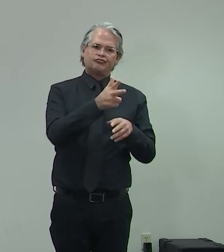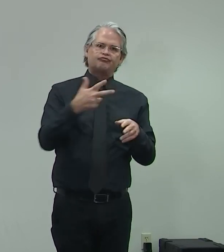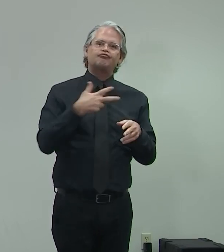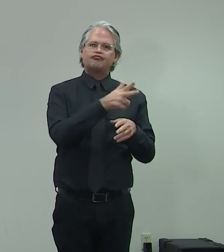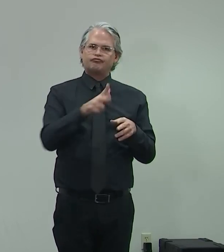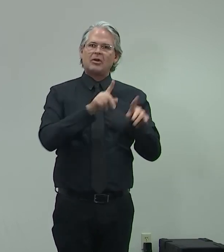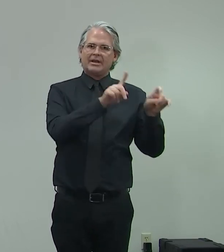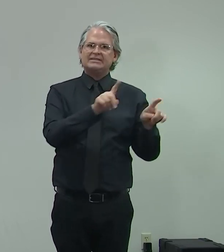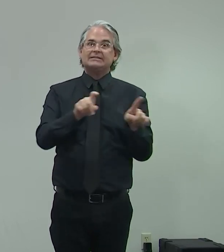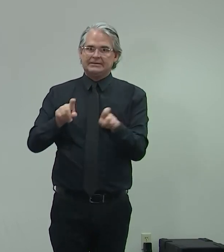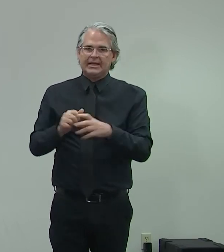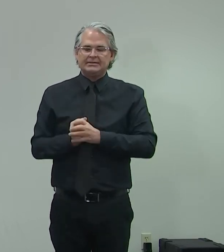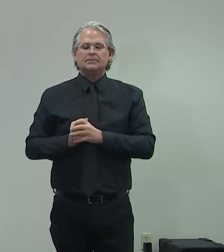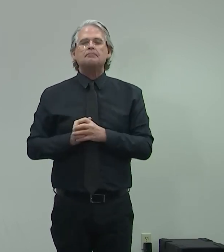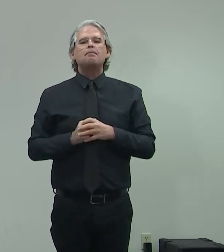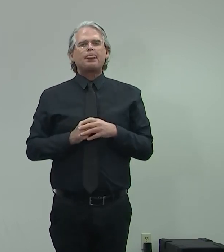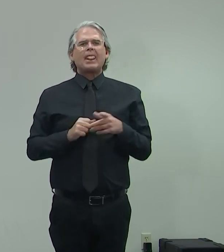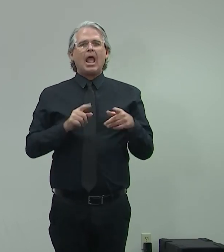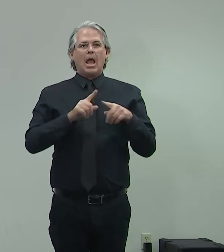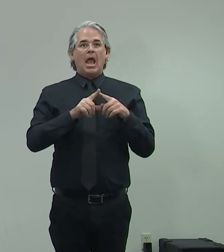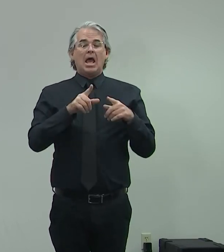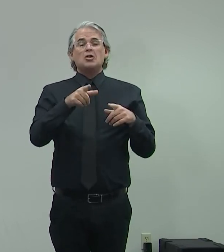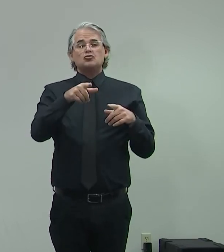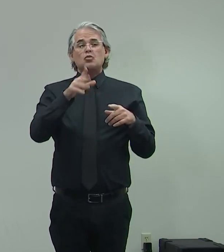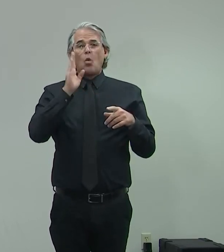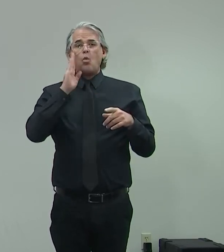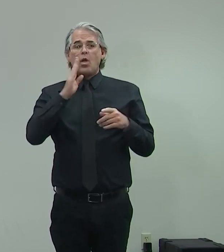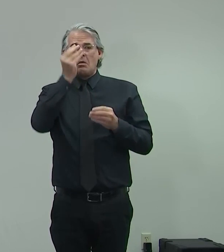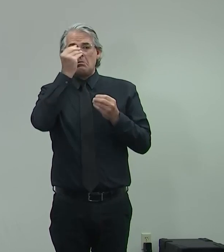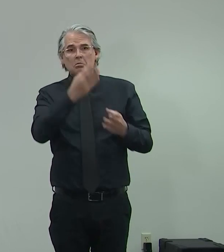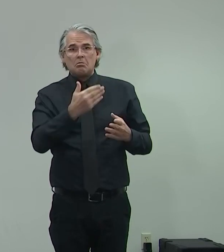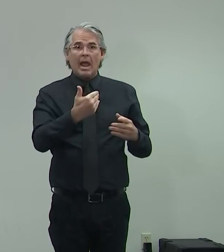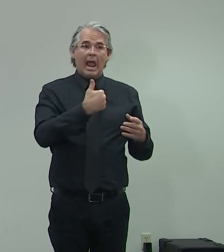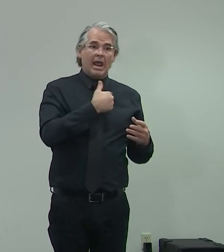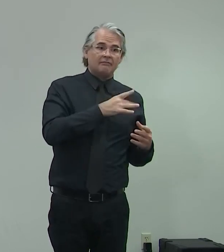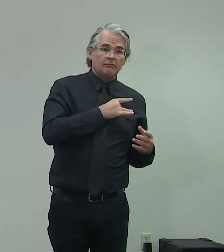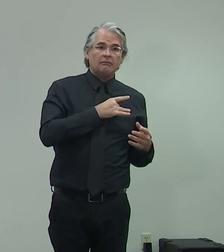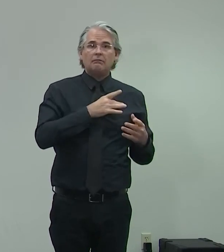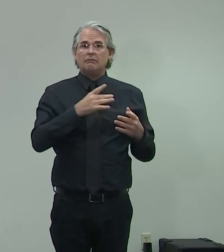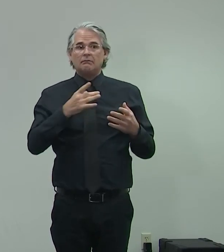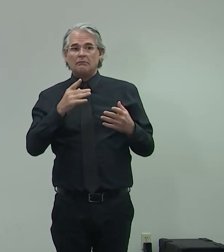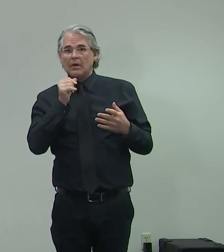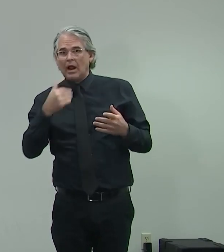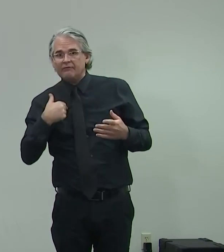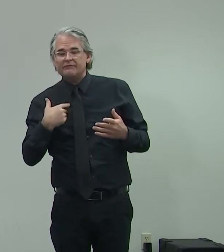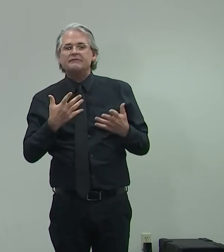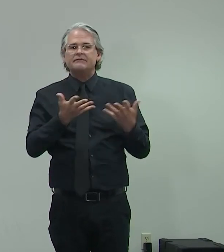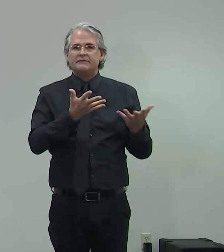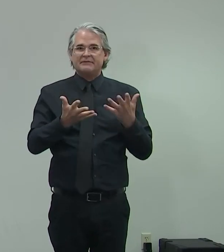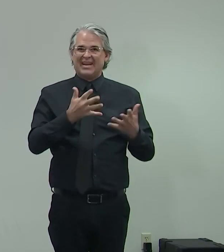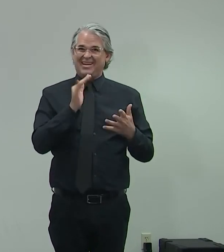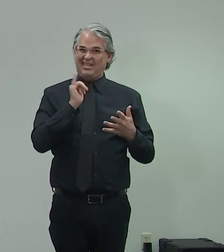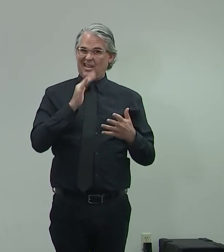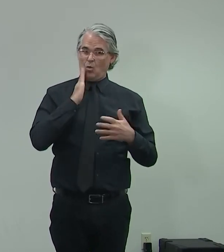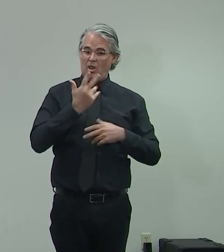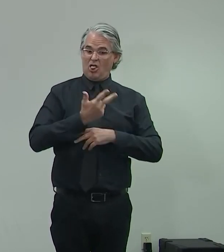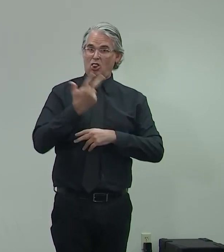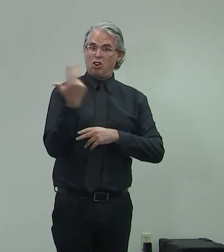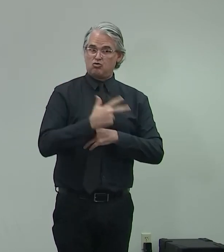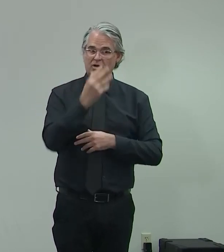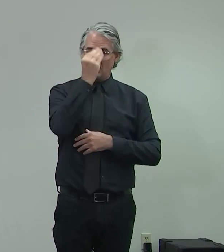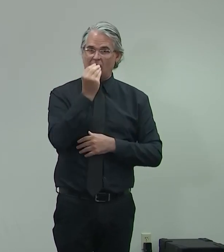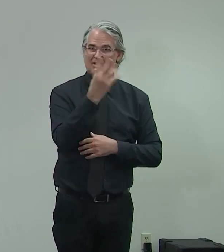Obviously, the sooner, you know, the better with that turnaround time. Is there a specific turnaround time that the state is working toward that's a goal for the state? Yeah.